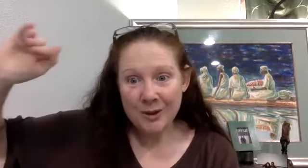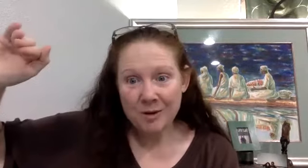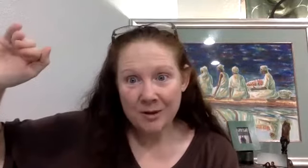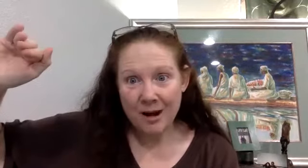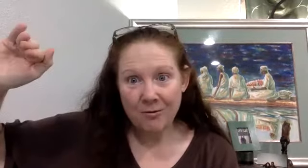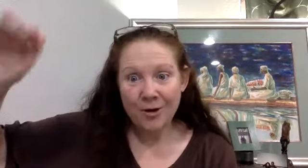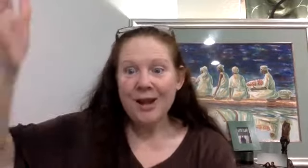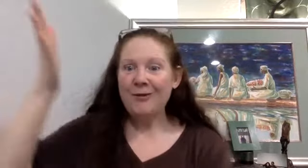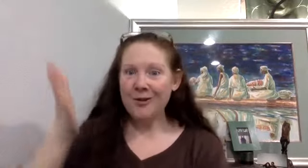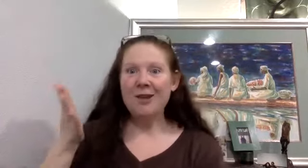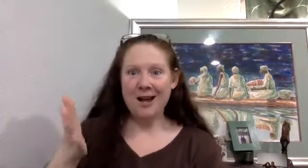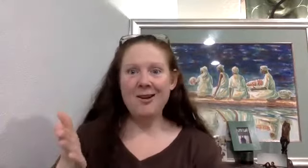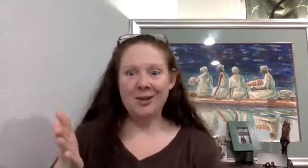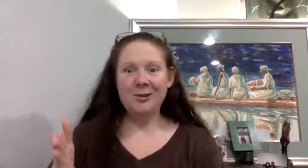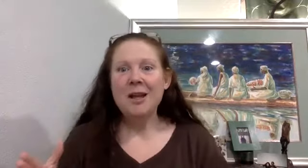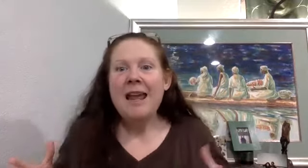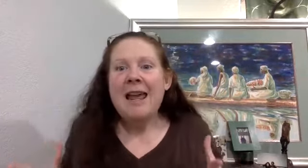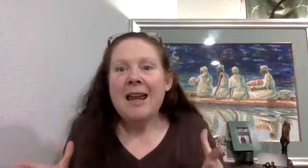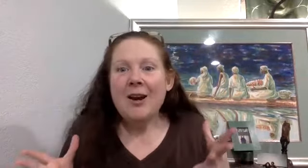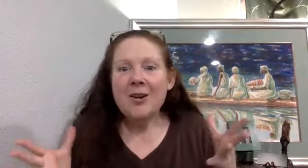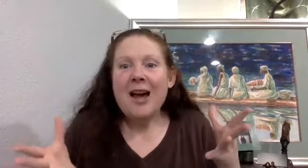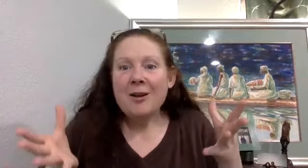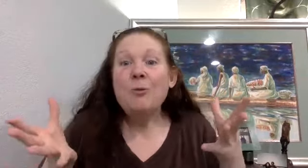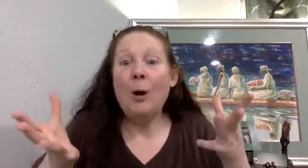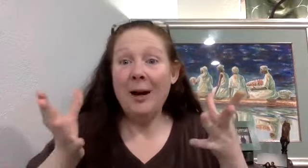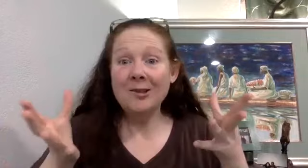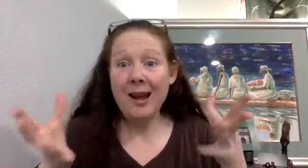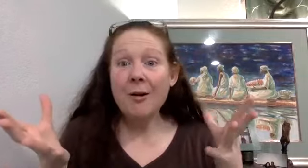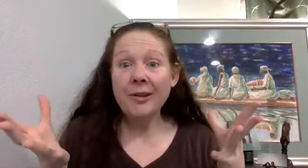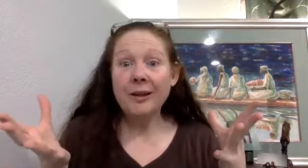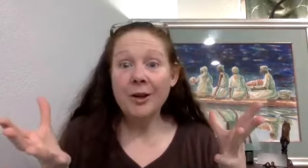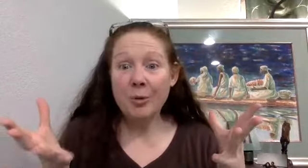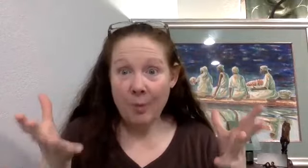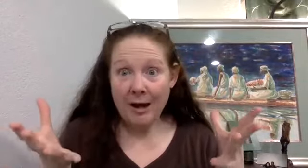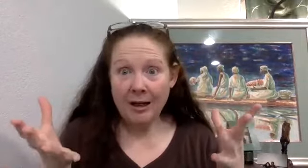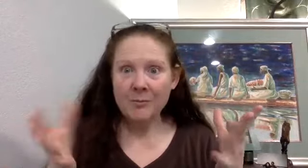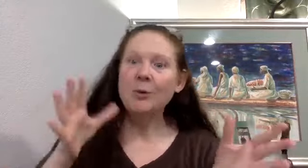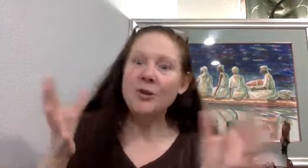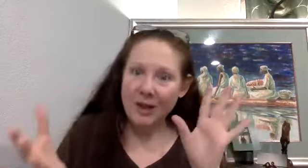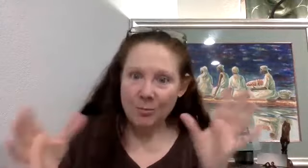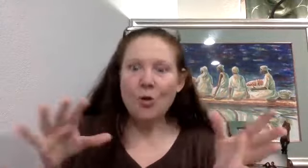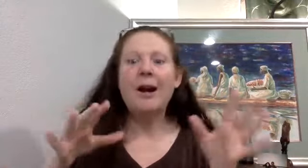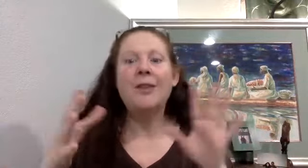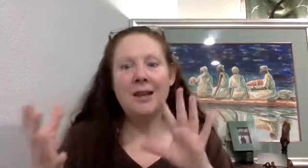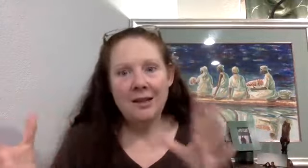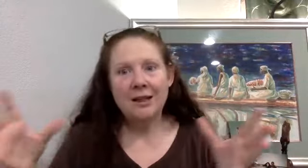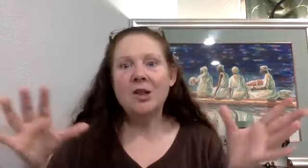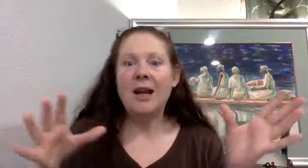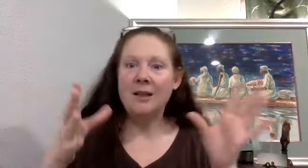symptoms gone for. If you come down to, here's how to be robustly healthy in a human body, which is, again, more how the Indian and Chinese